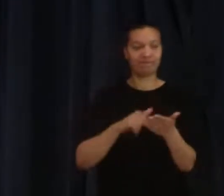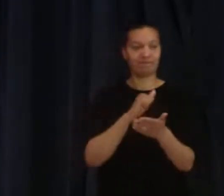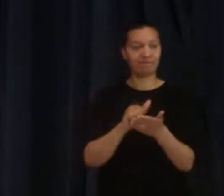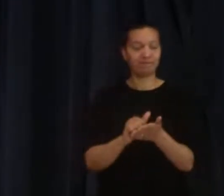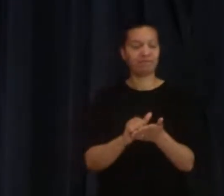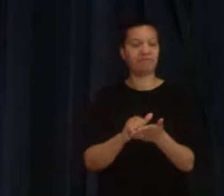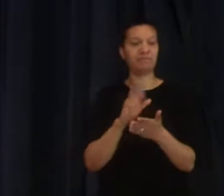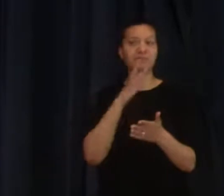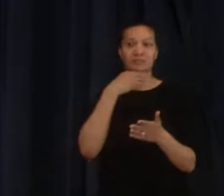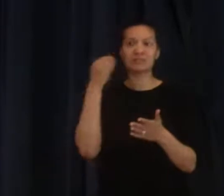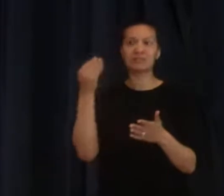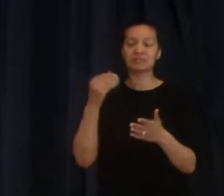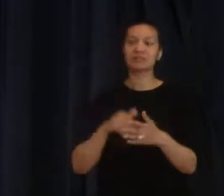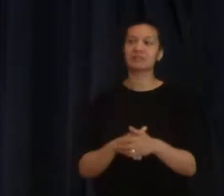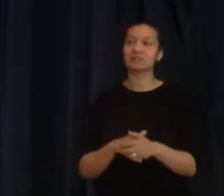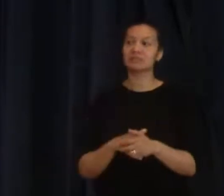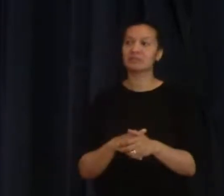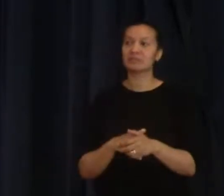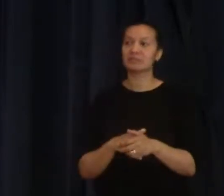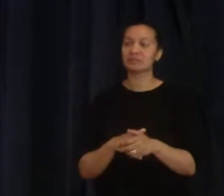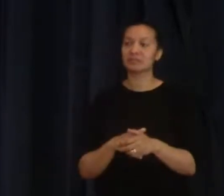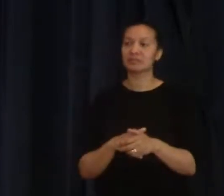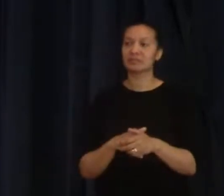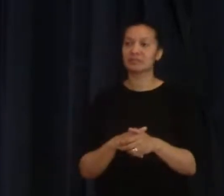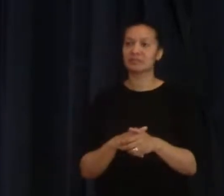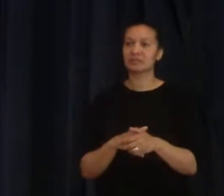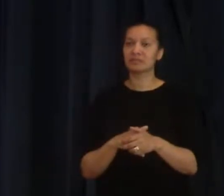And that is something for all of us.